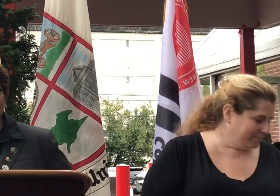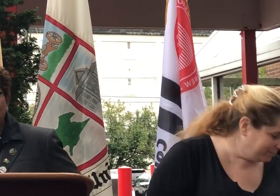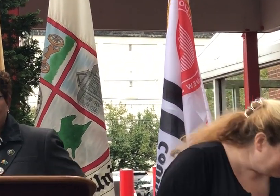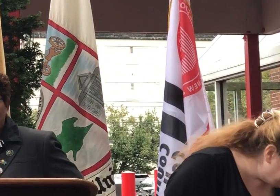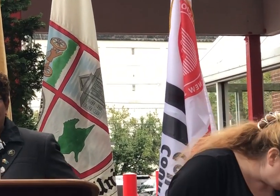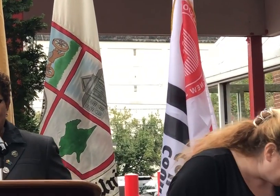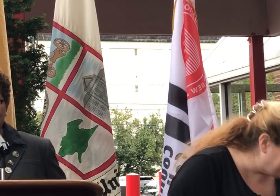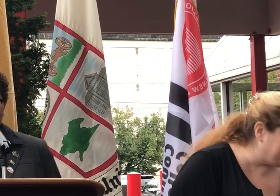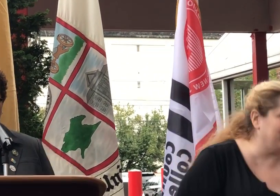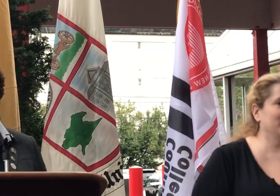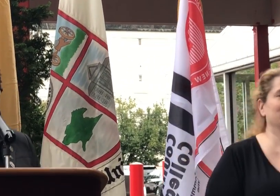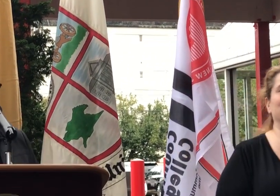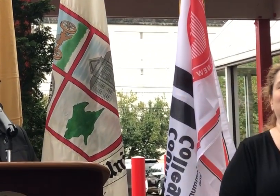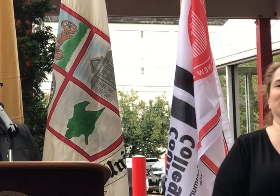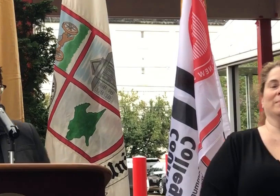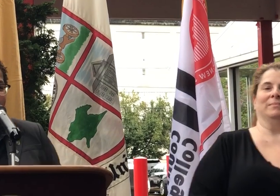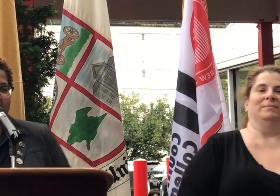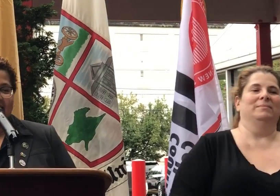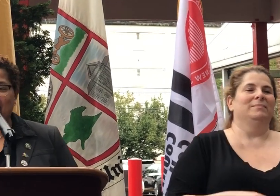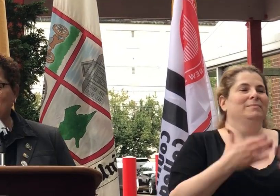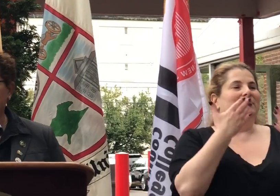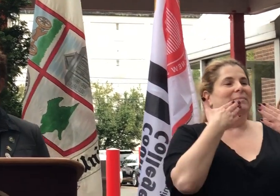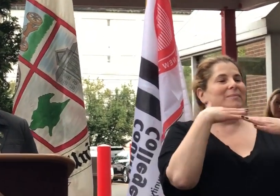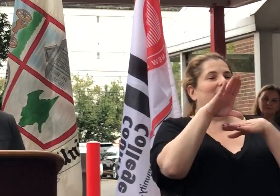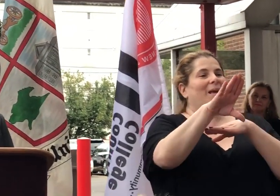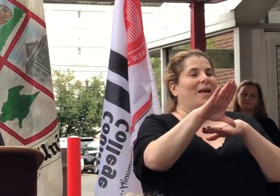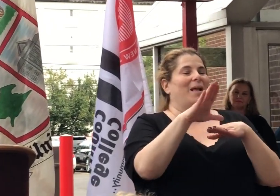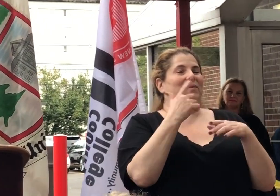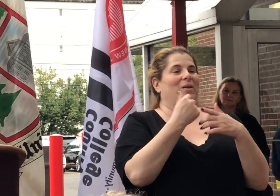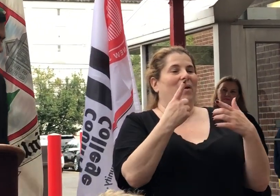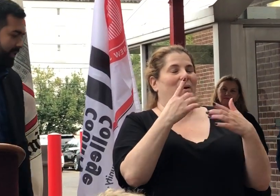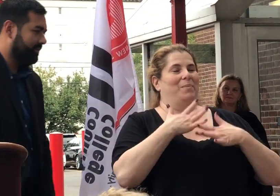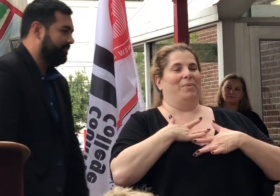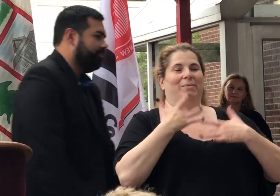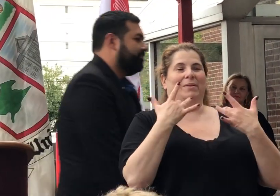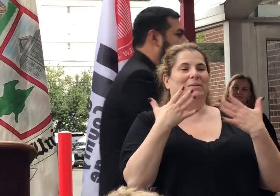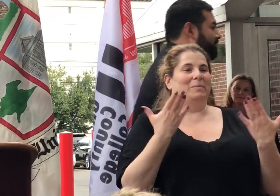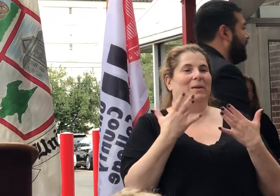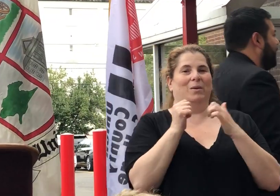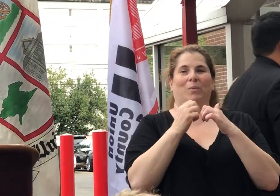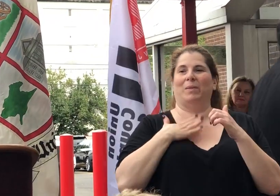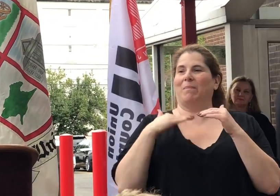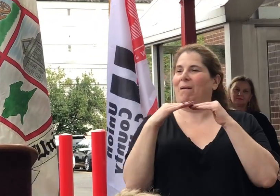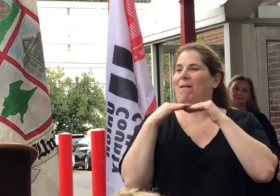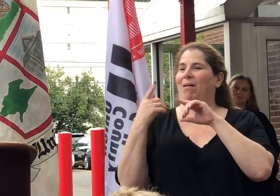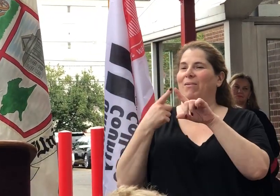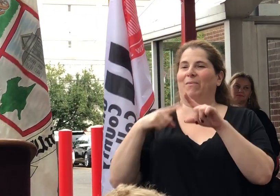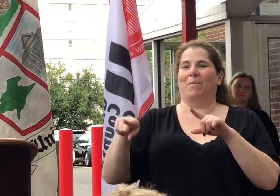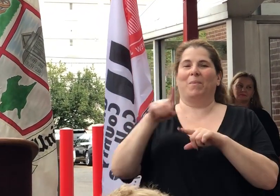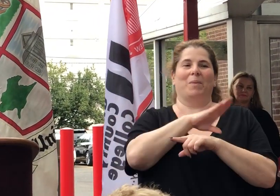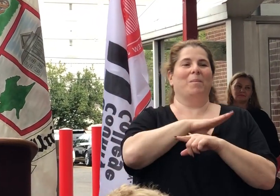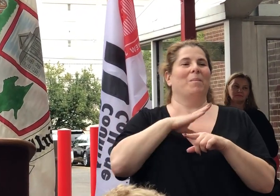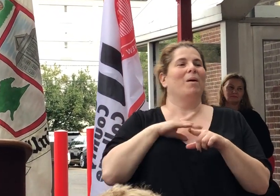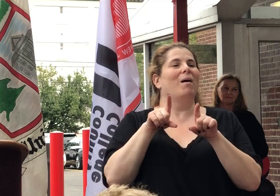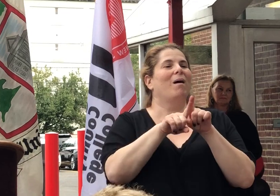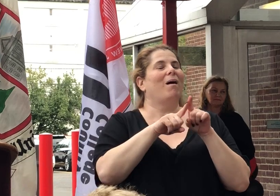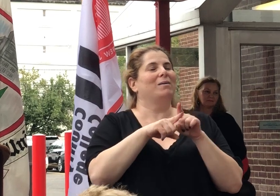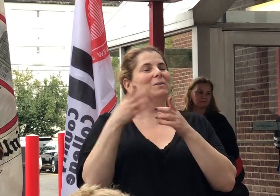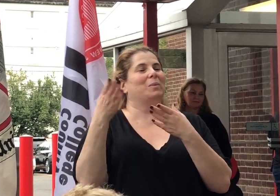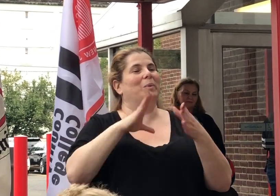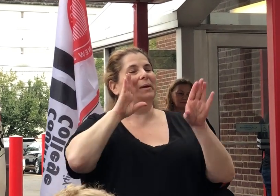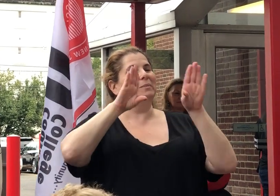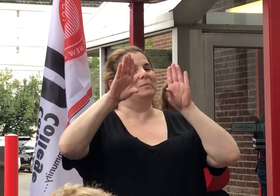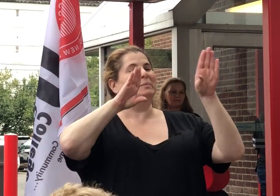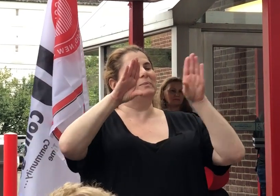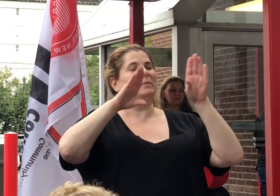Good afternoon, everyone. I'm really glad to be here, along with my colleagues on the board. And I also bring greetings from